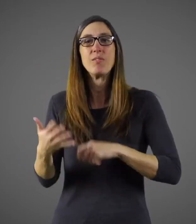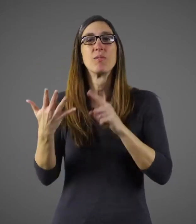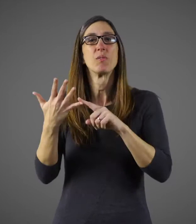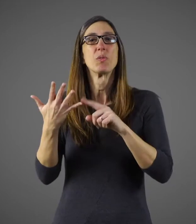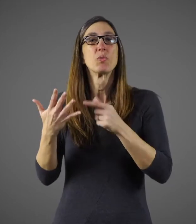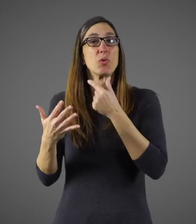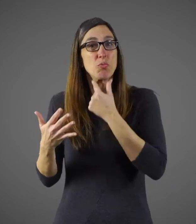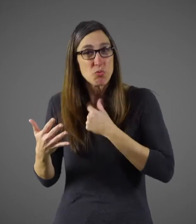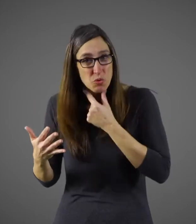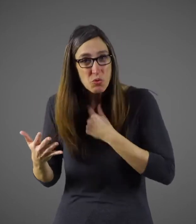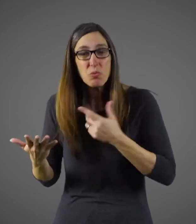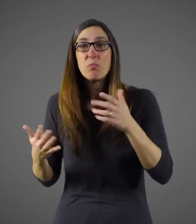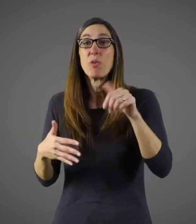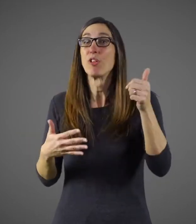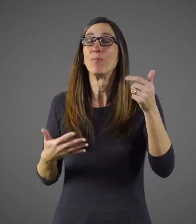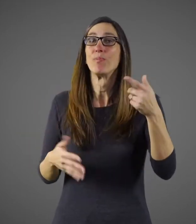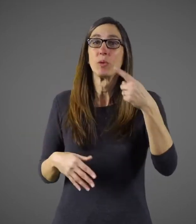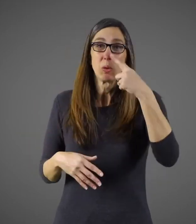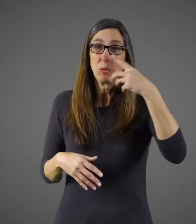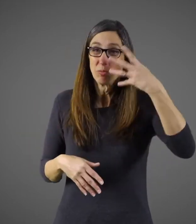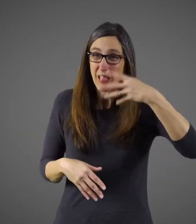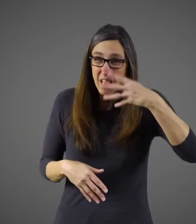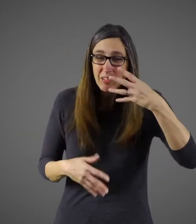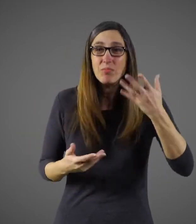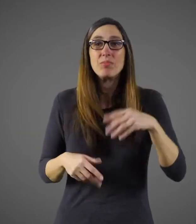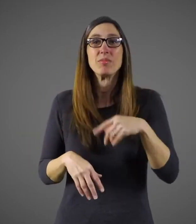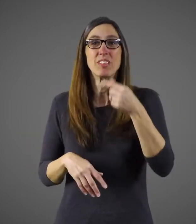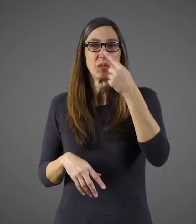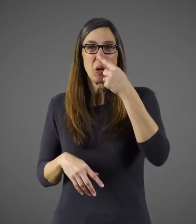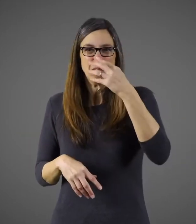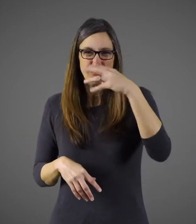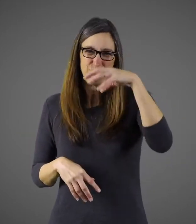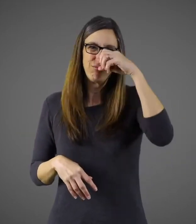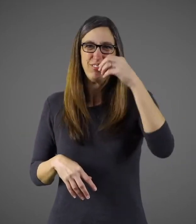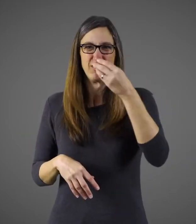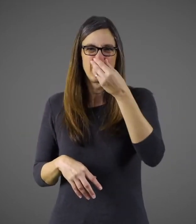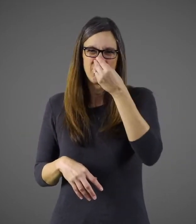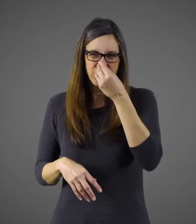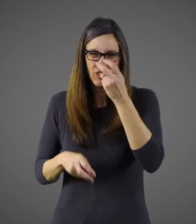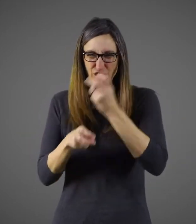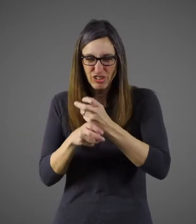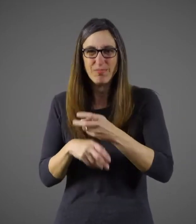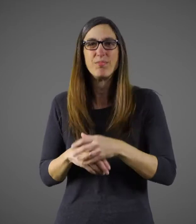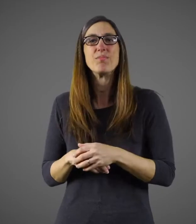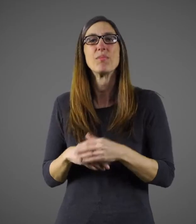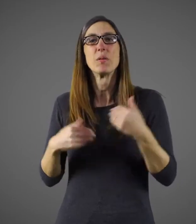sore throat, runny nose, or stuffy nose, body aches,